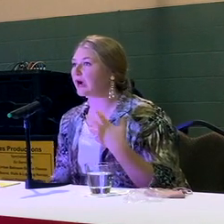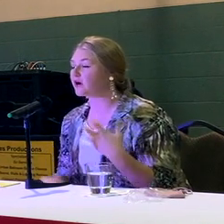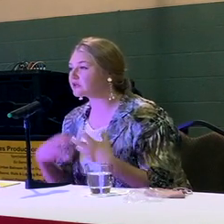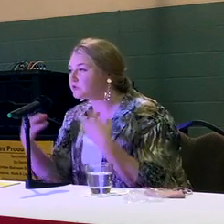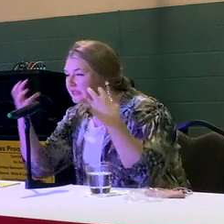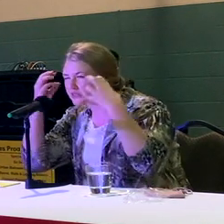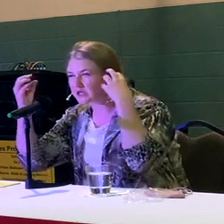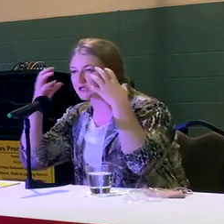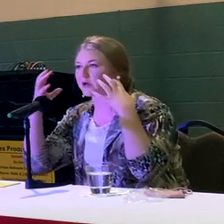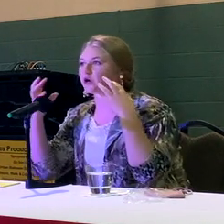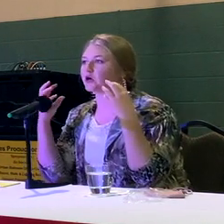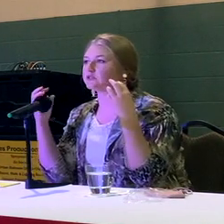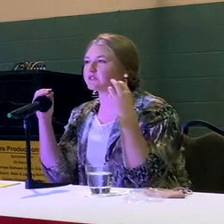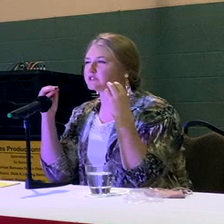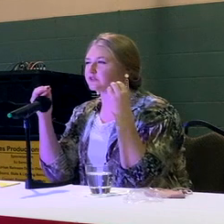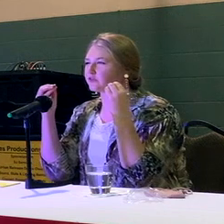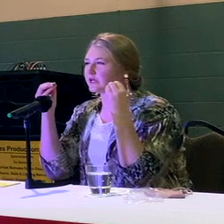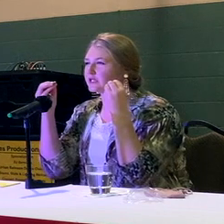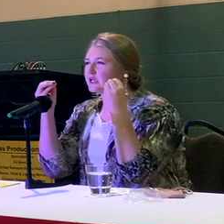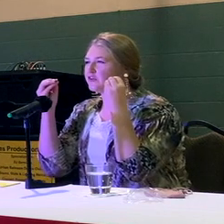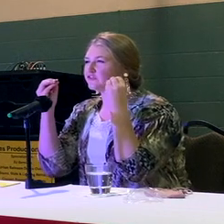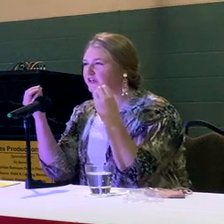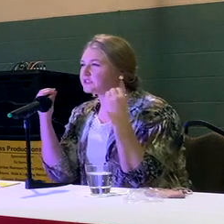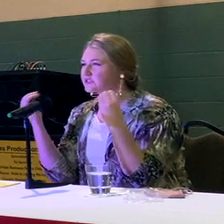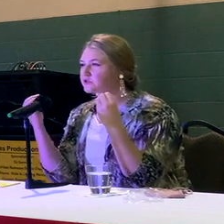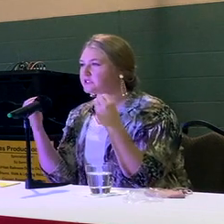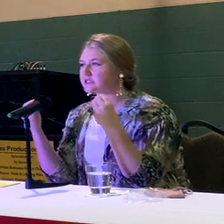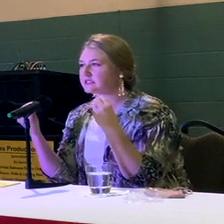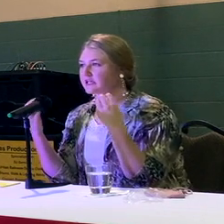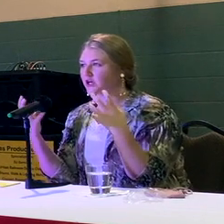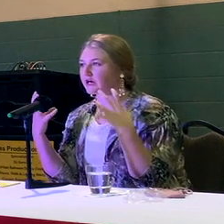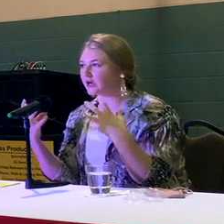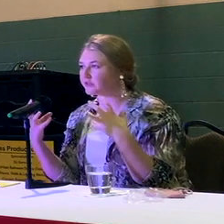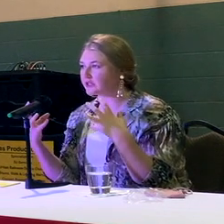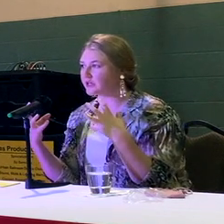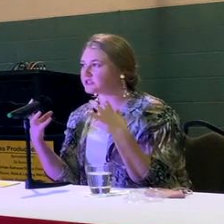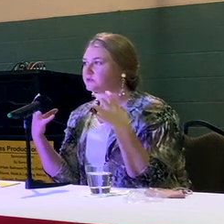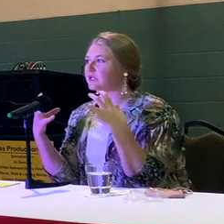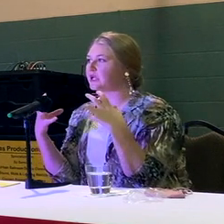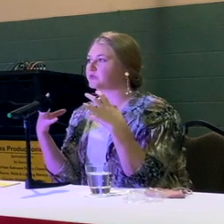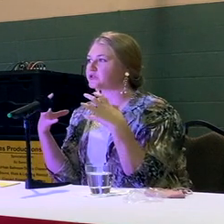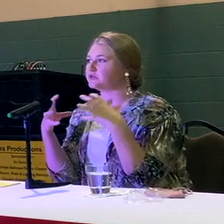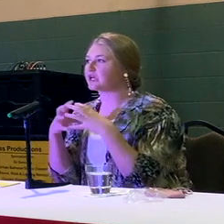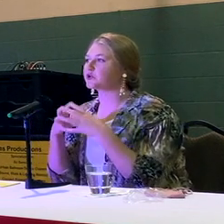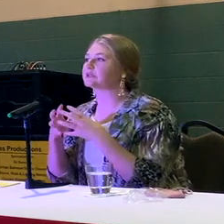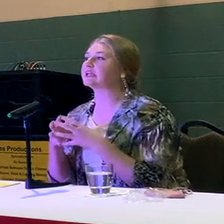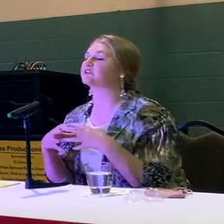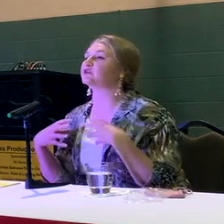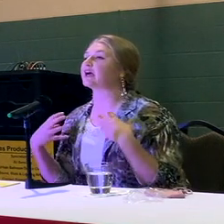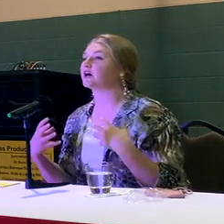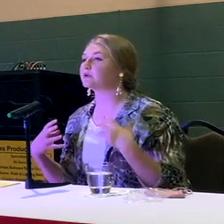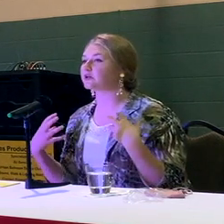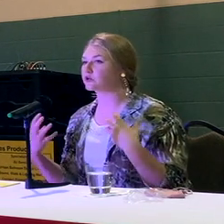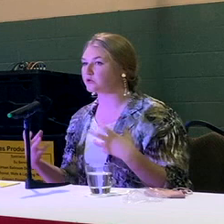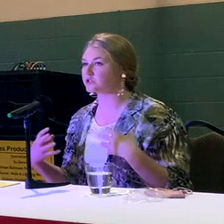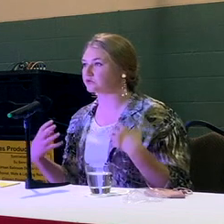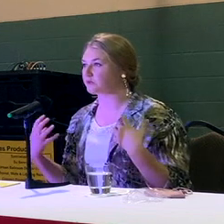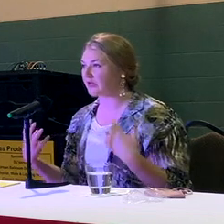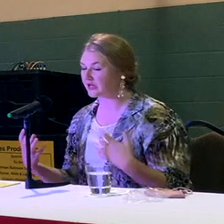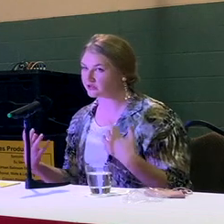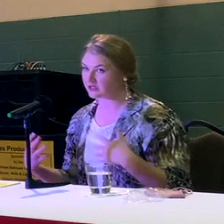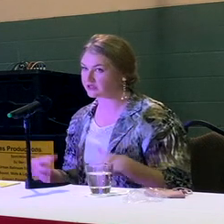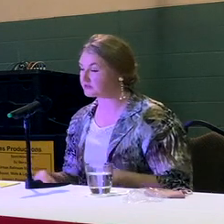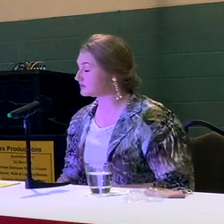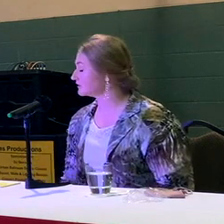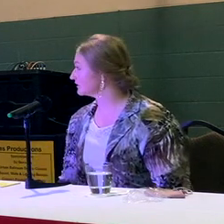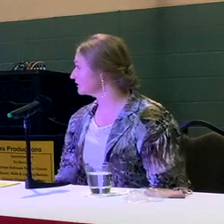So how can we think about all of these different funding sources that are out there to be able to get creative with how we are going to